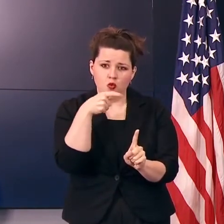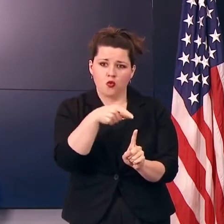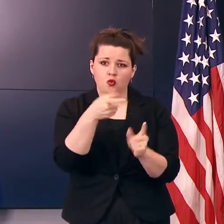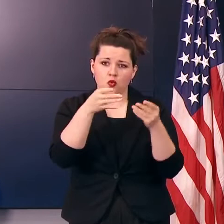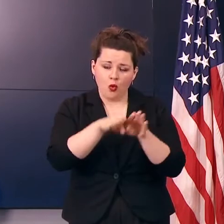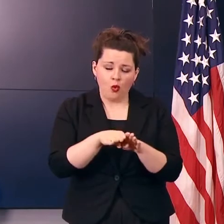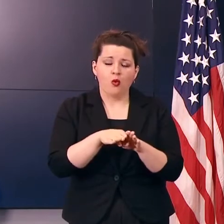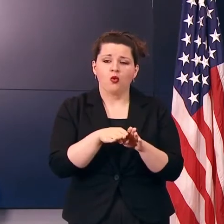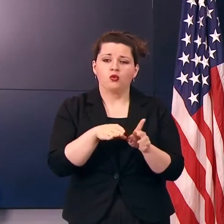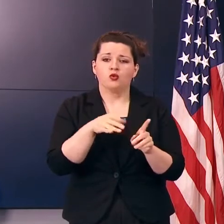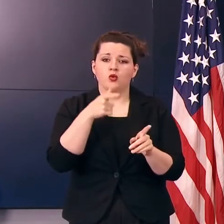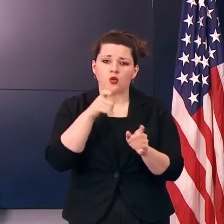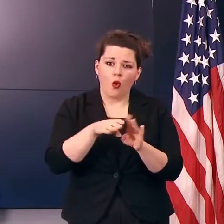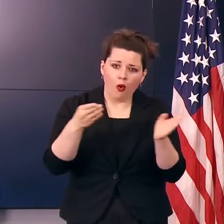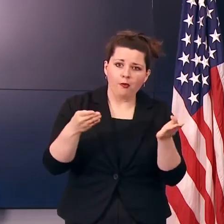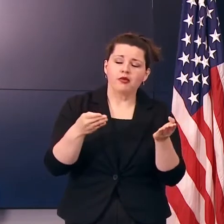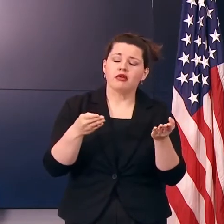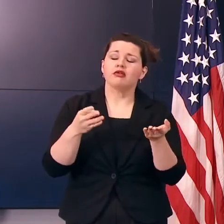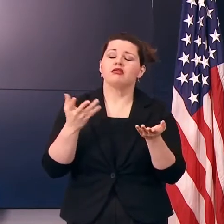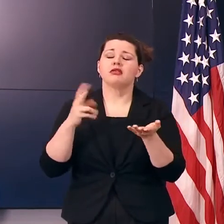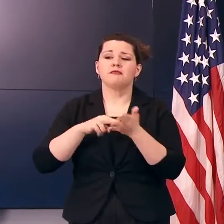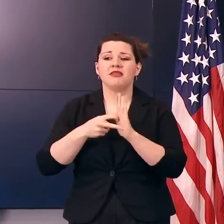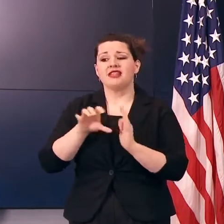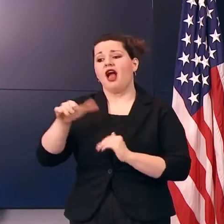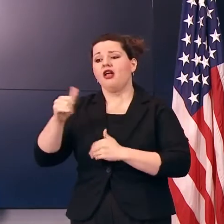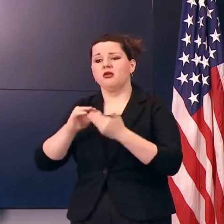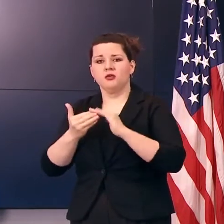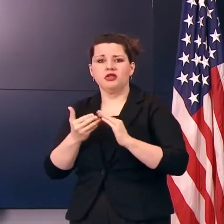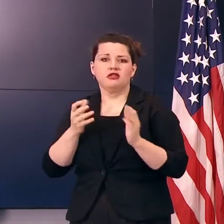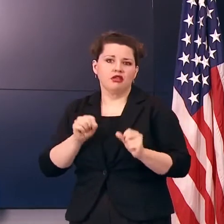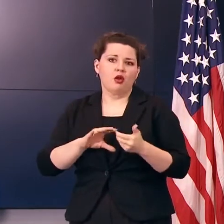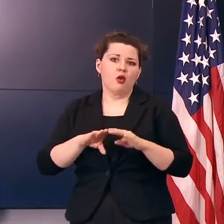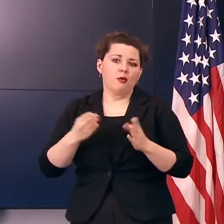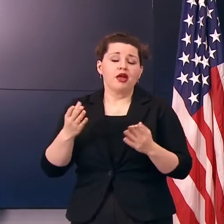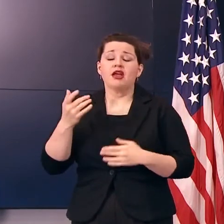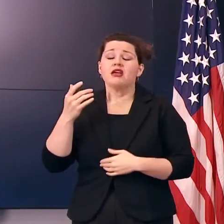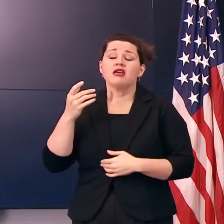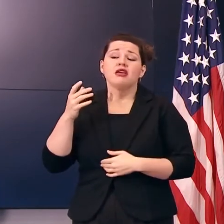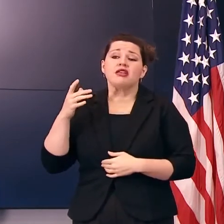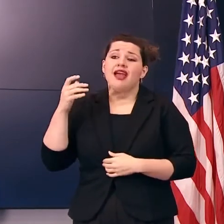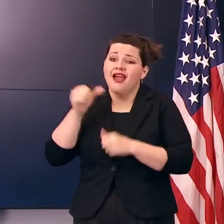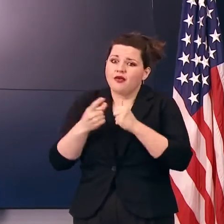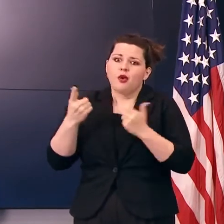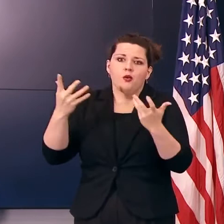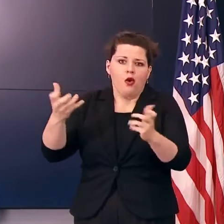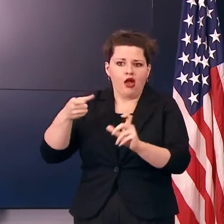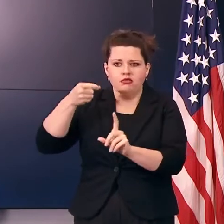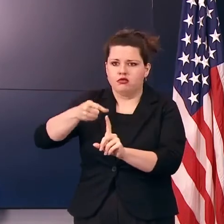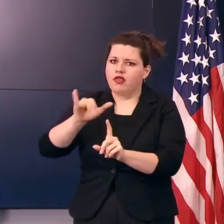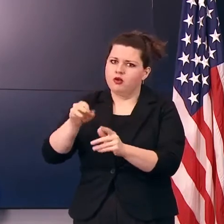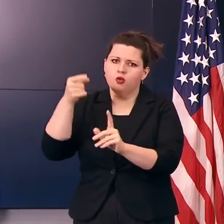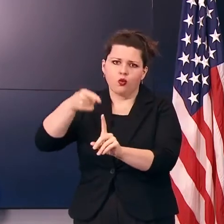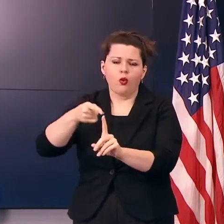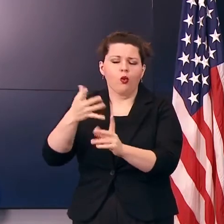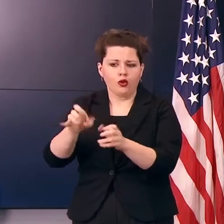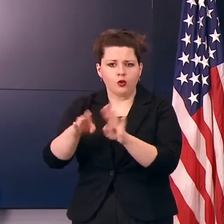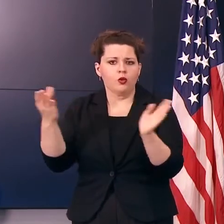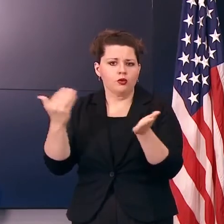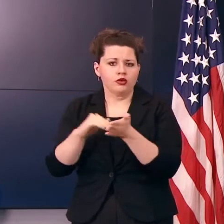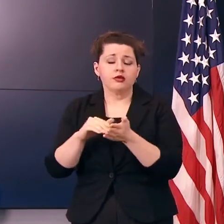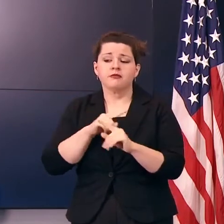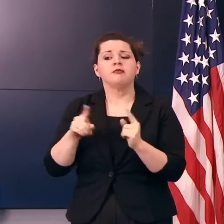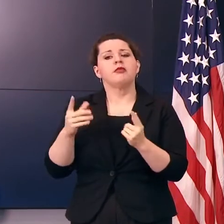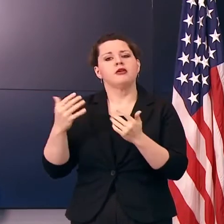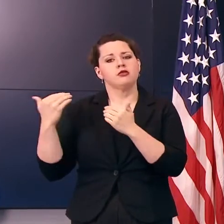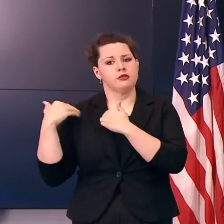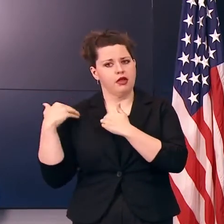seeing the outbreaks, it allows our other communities to open up. And everybody eventually wants to do that. We want to just make sure that we're doing it in a responsible